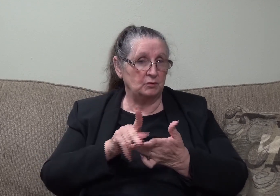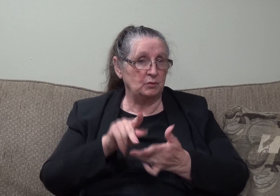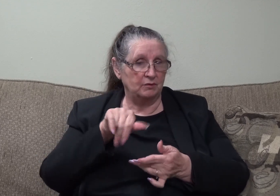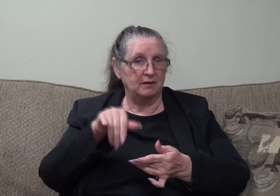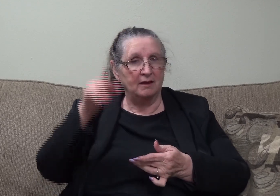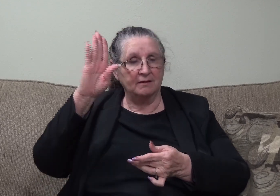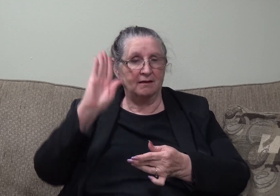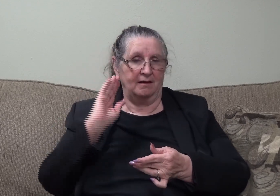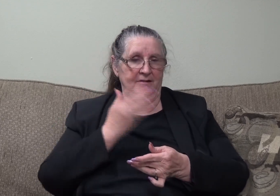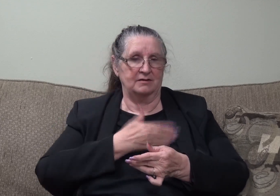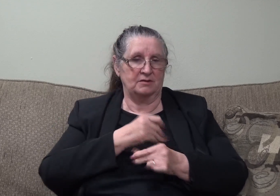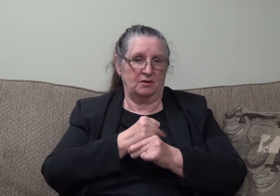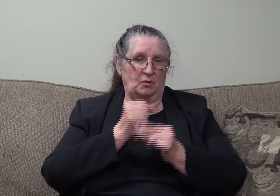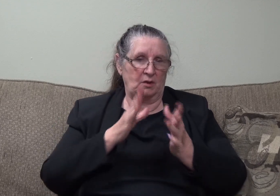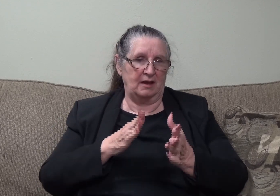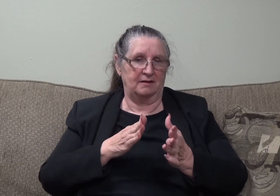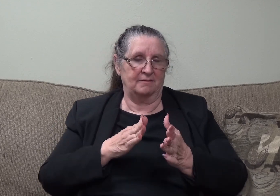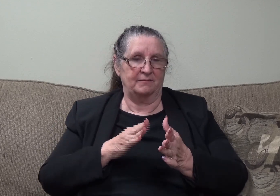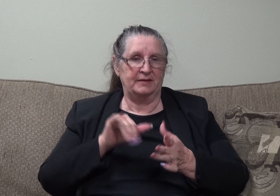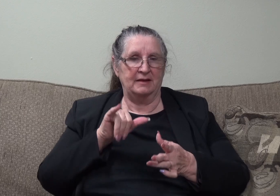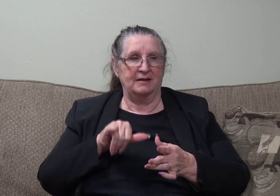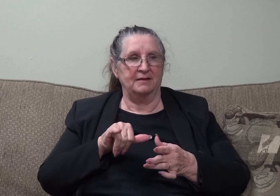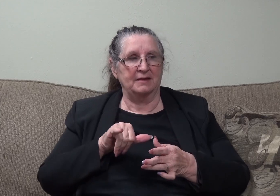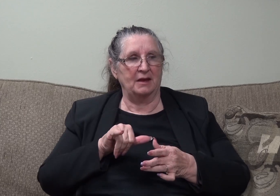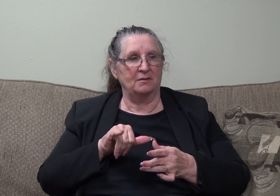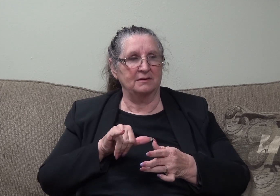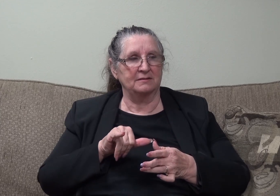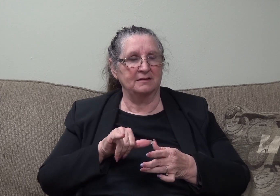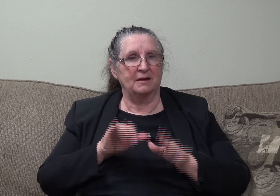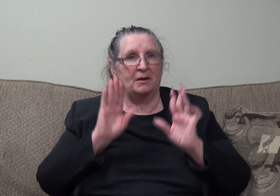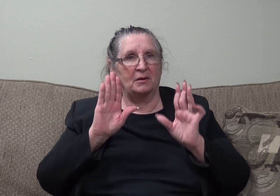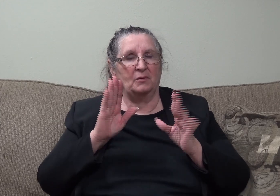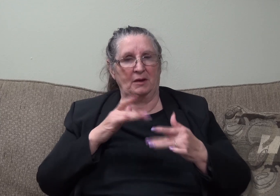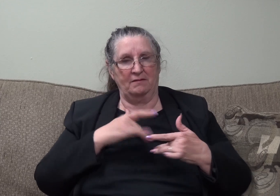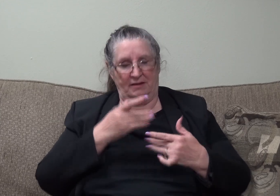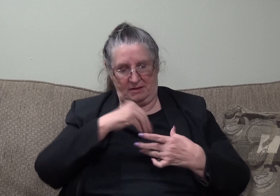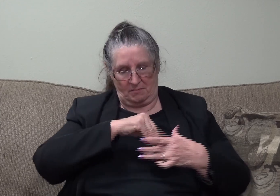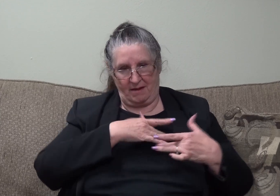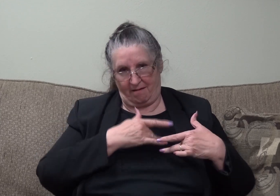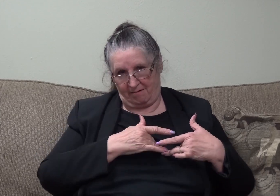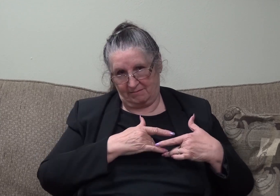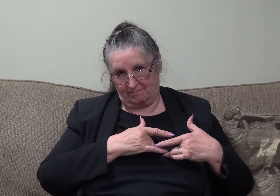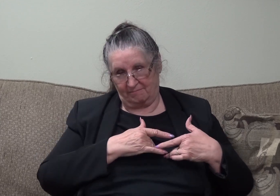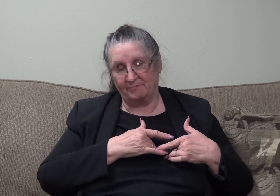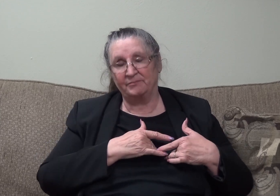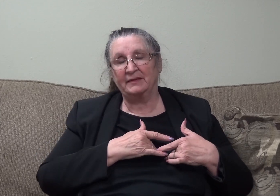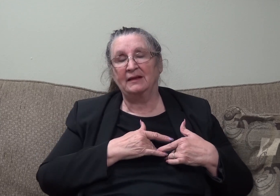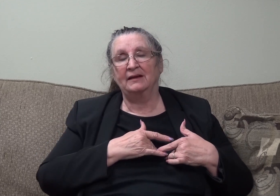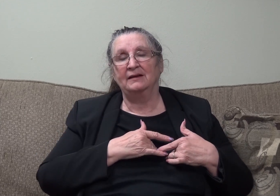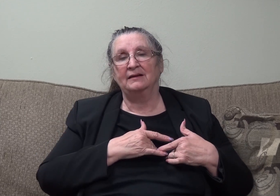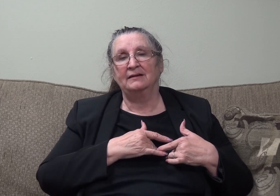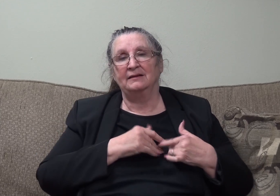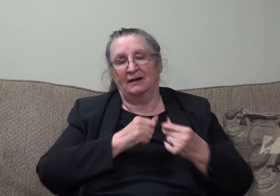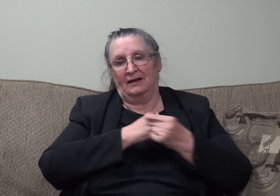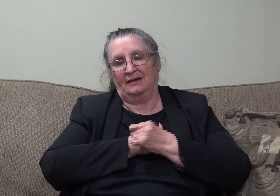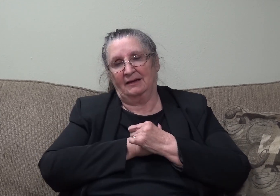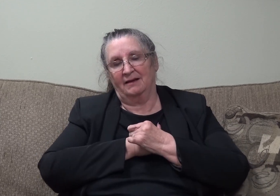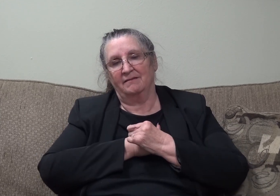is our creator and that was, it was a great feeling in my heart. So, I loved this scripture and I figured